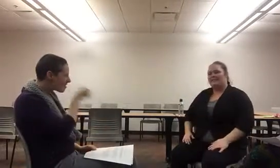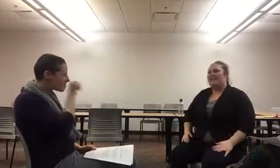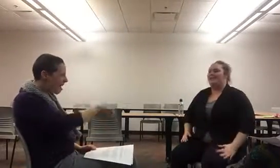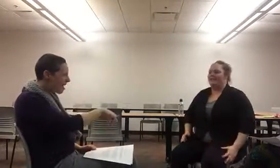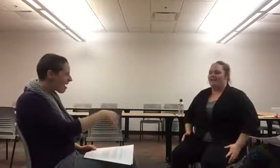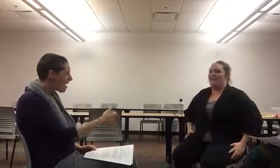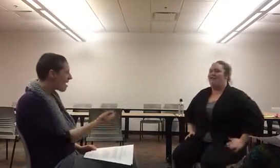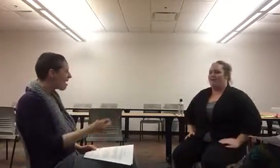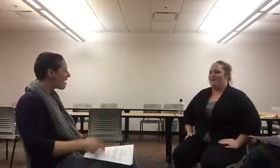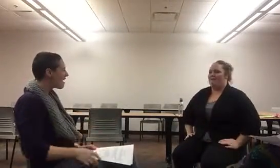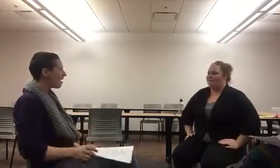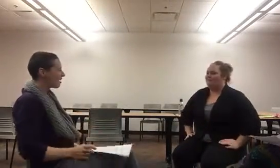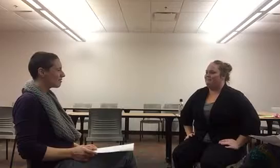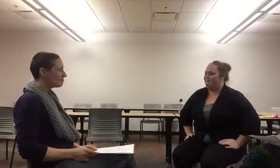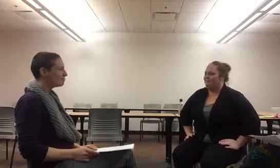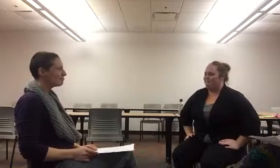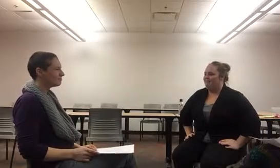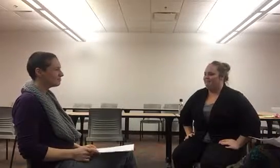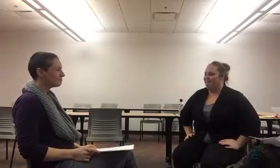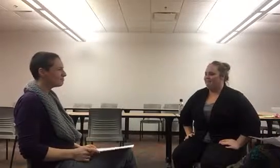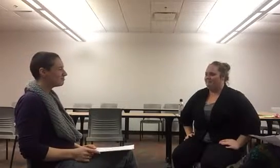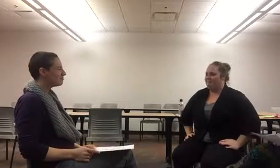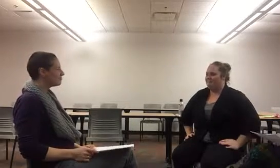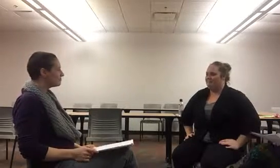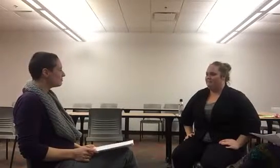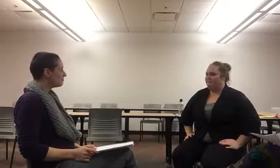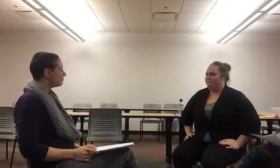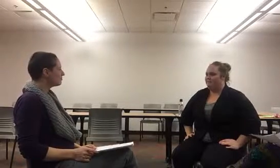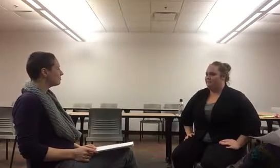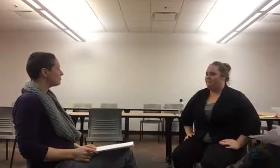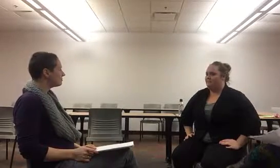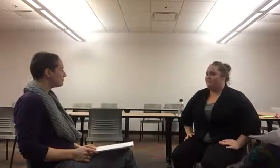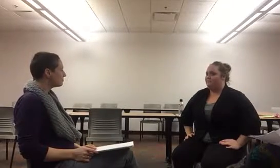Exactly. love that. Well, what do you find most challenging about living in Columbus?